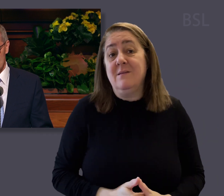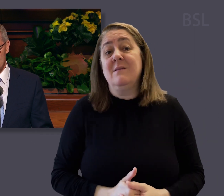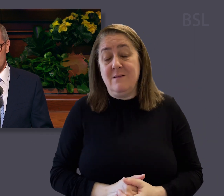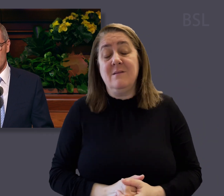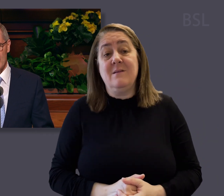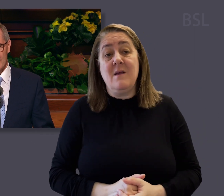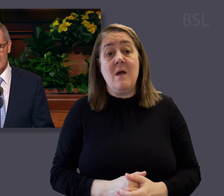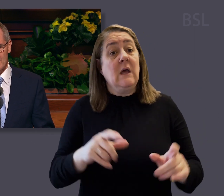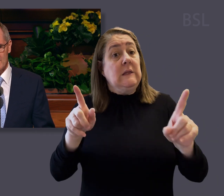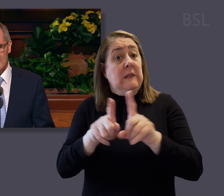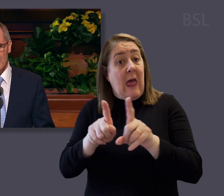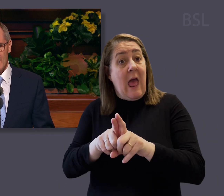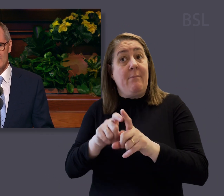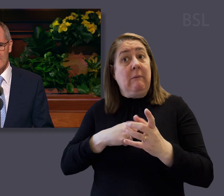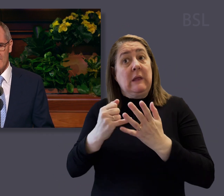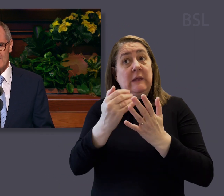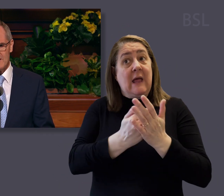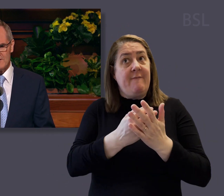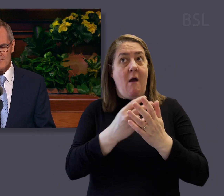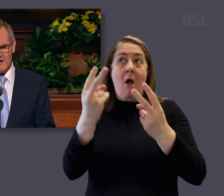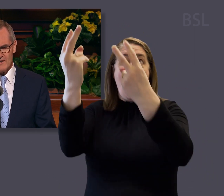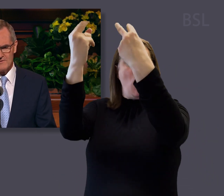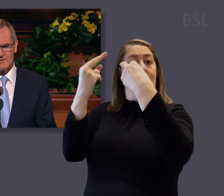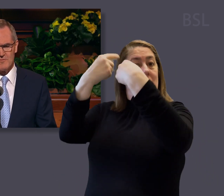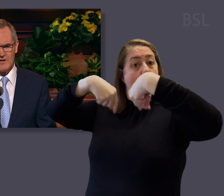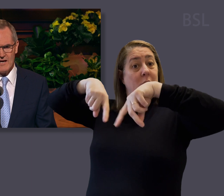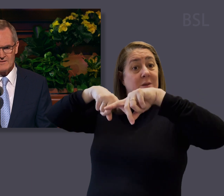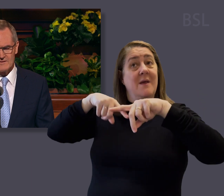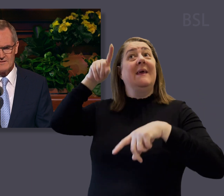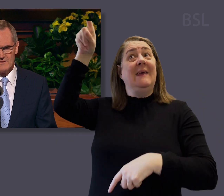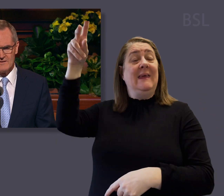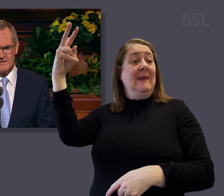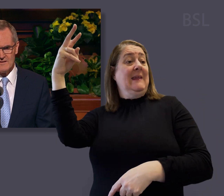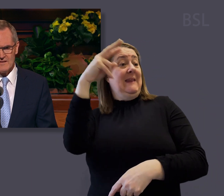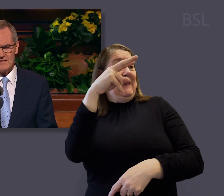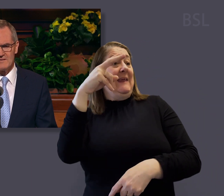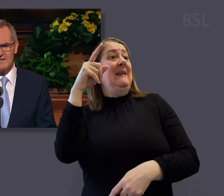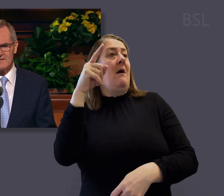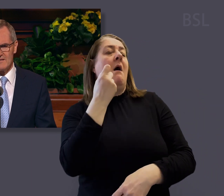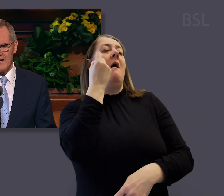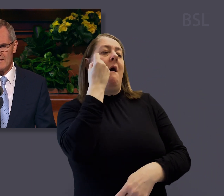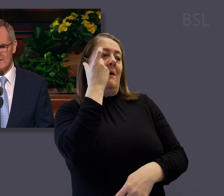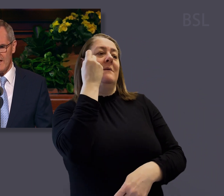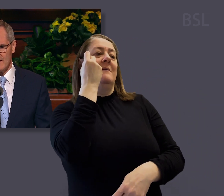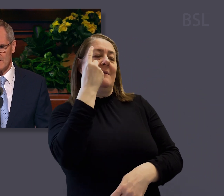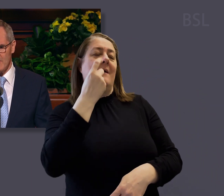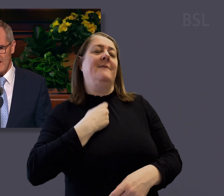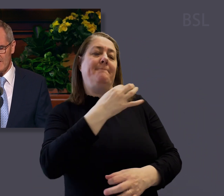Similarly, when our Savior Jesus Christ looks upon us, He sees and understands the pain